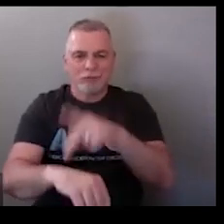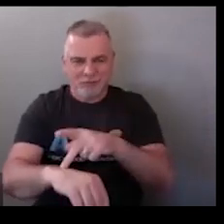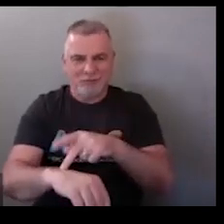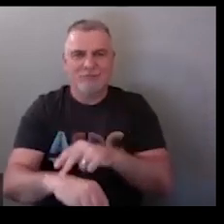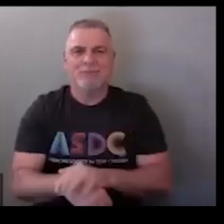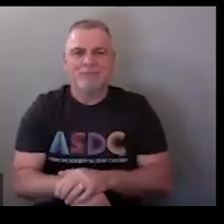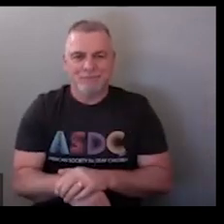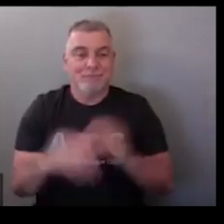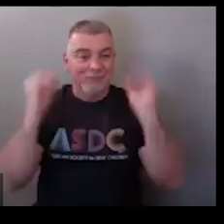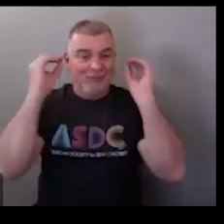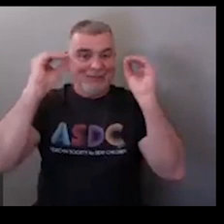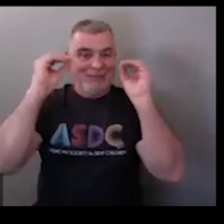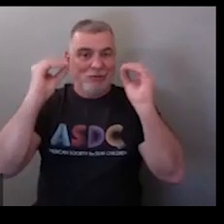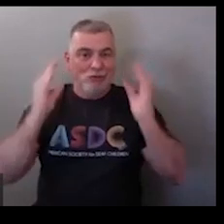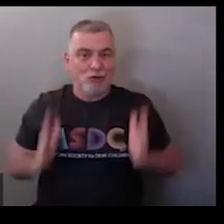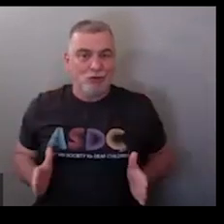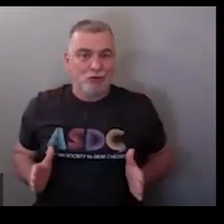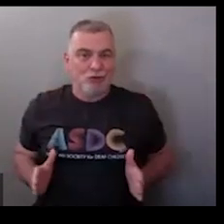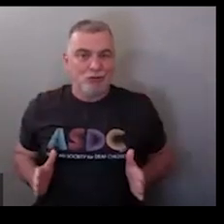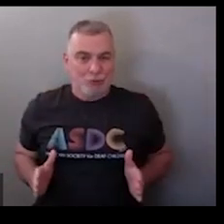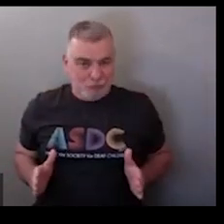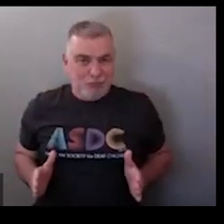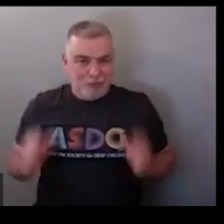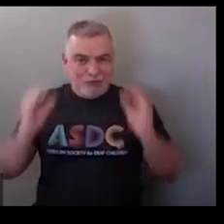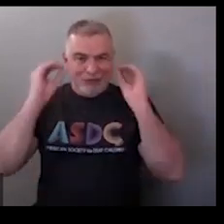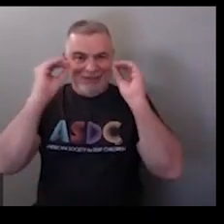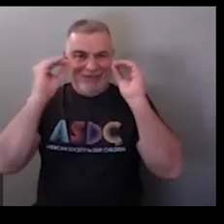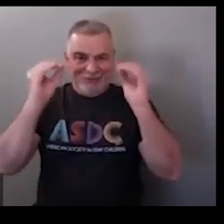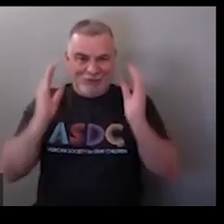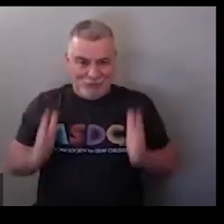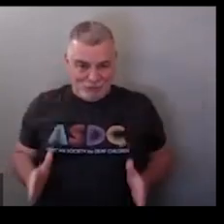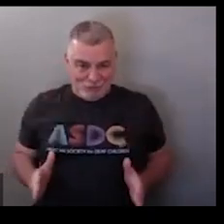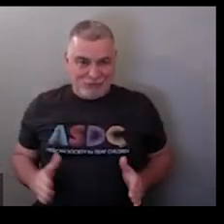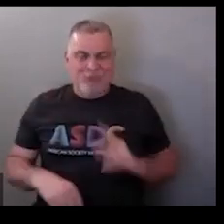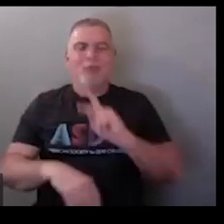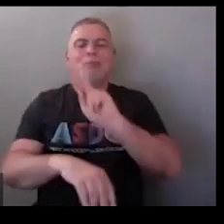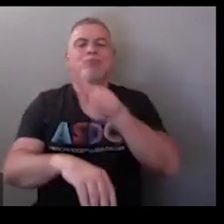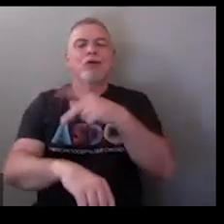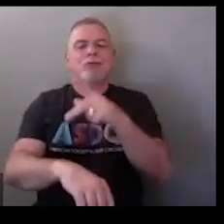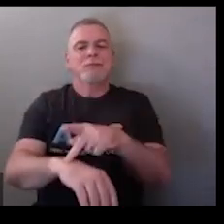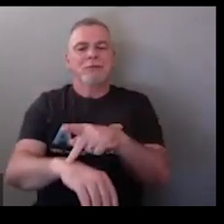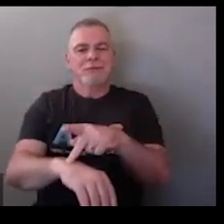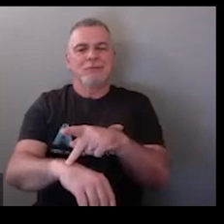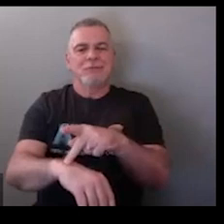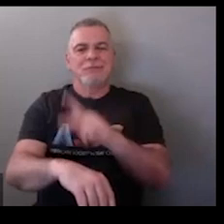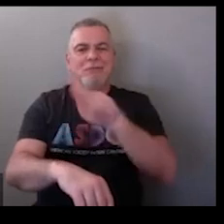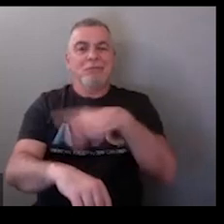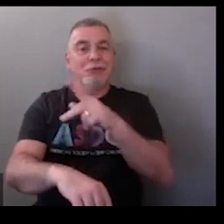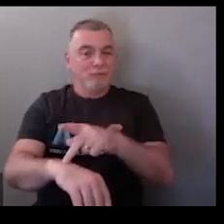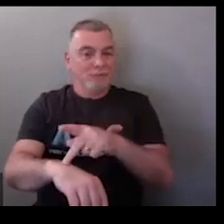so school principal so teacher we talked about teachers principal